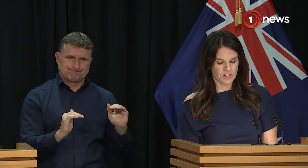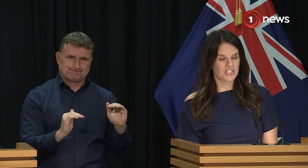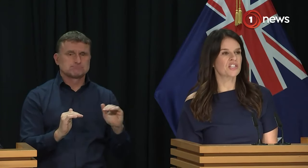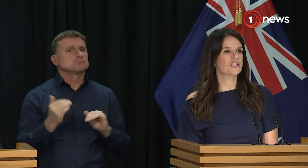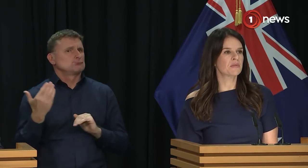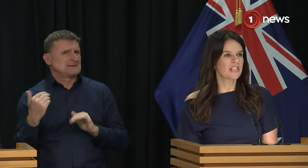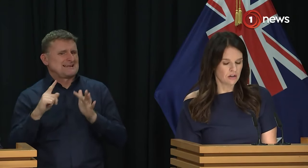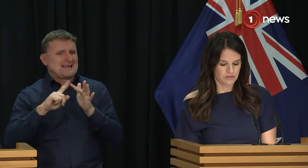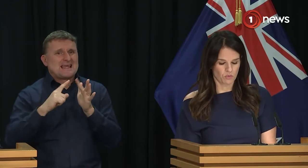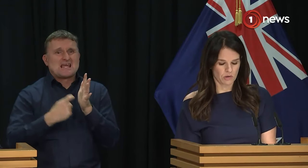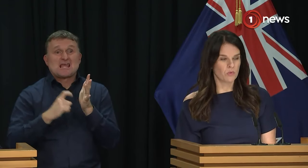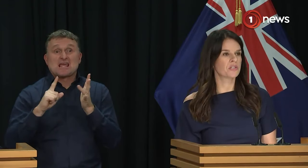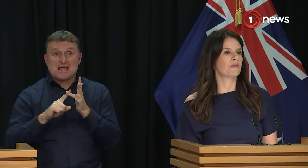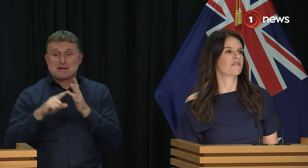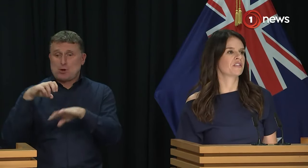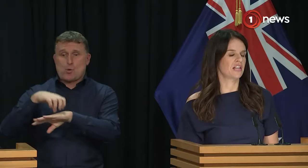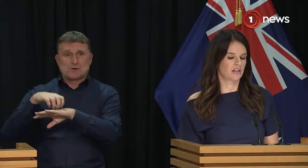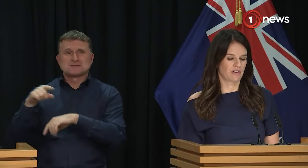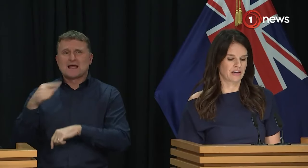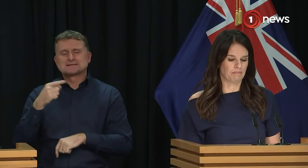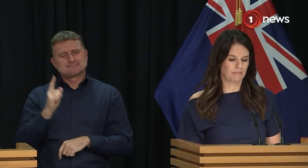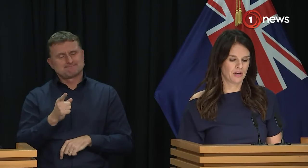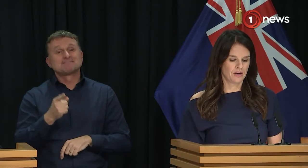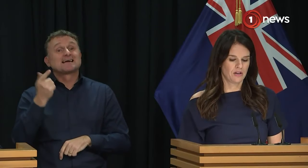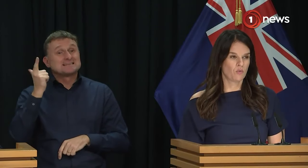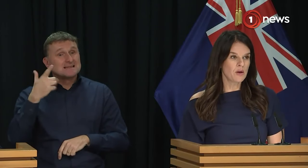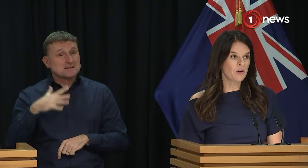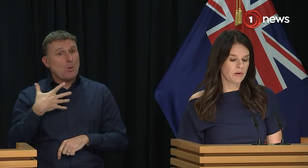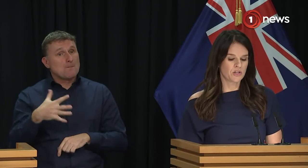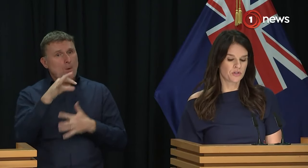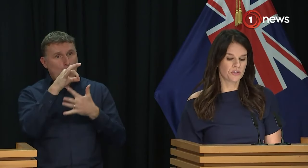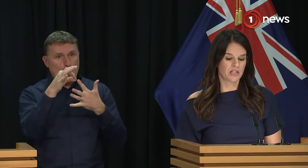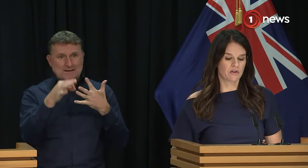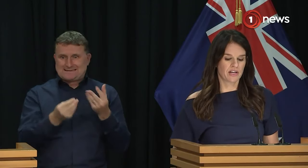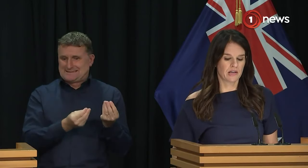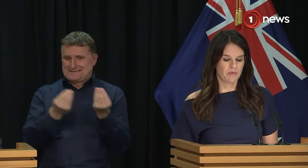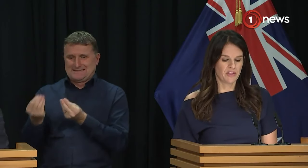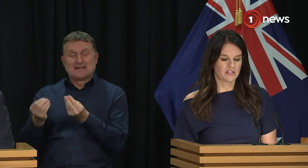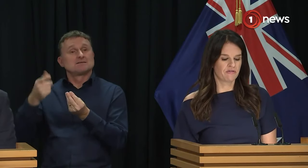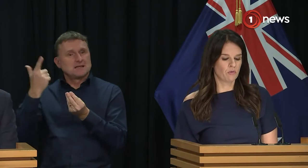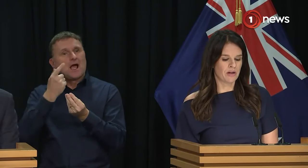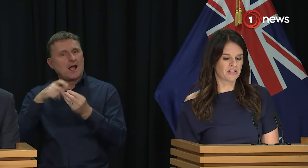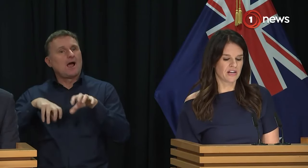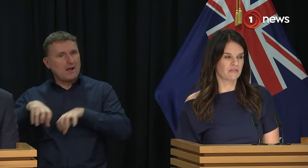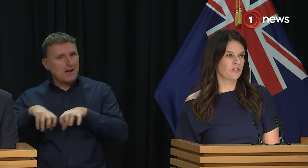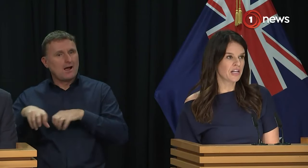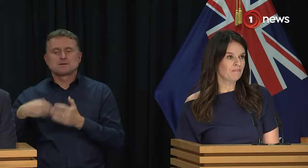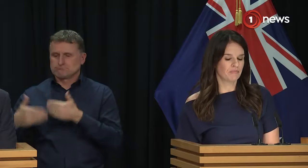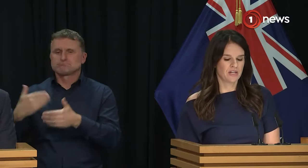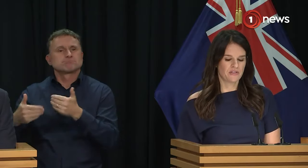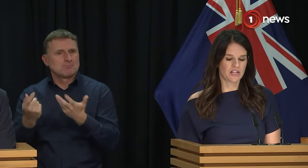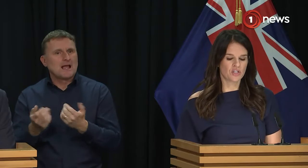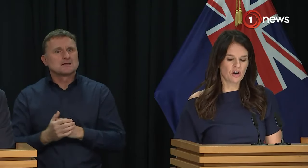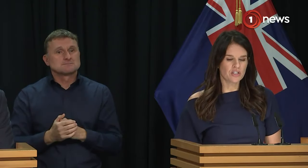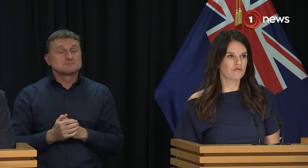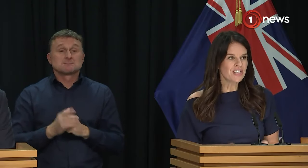recent report that teachers themselves want more specificity in the curriculum. We will be introducing a curriculum that is informed by the science of learning,